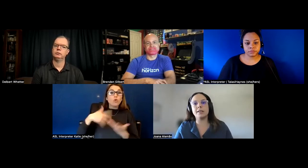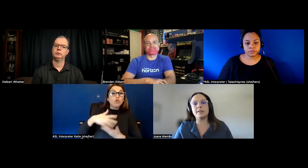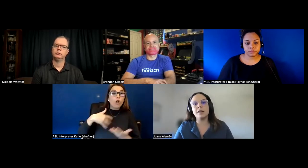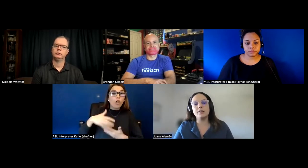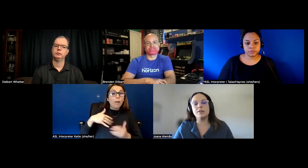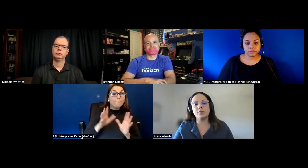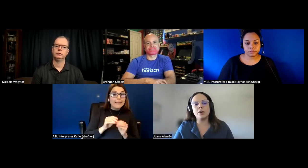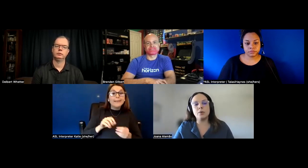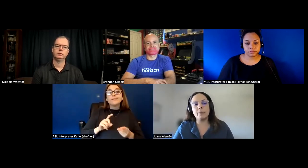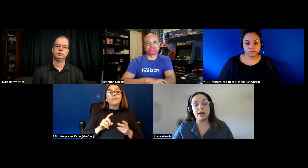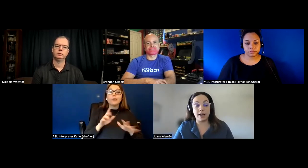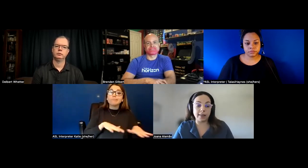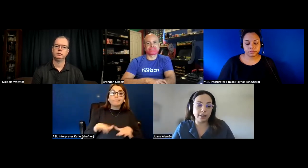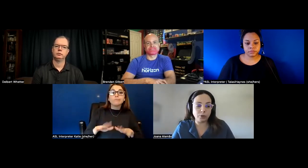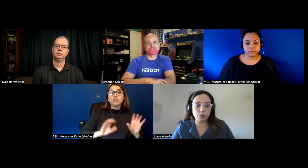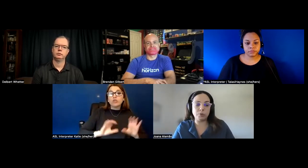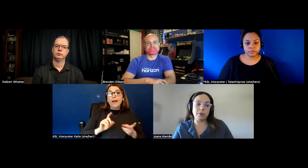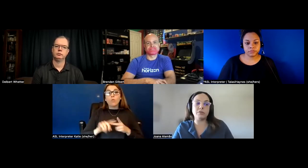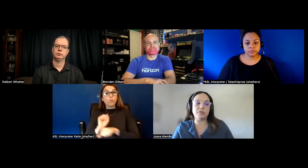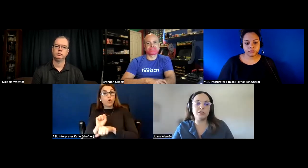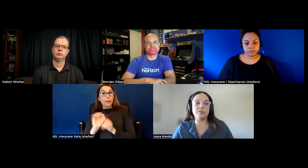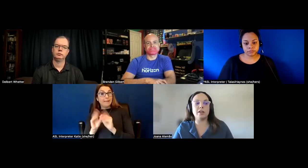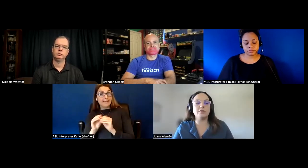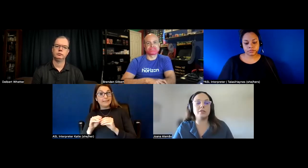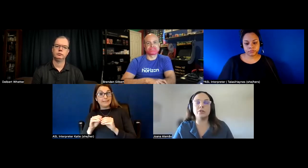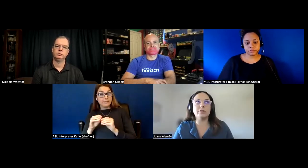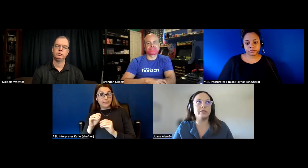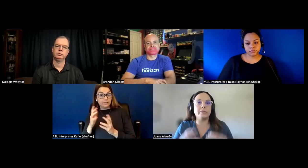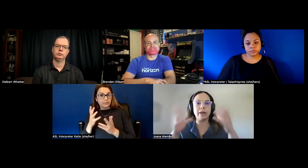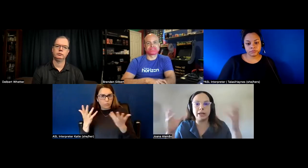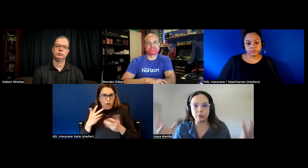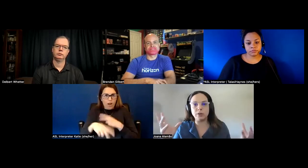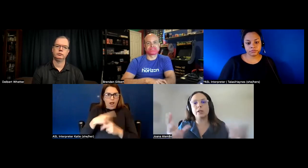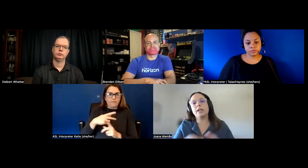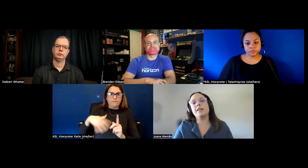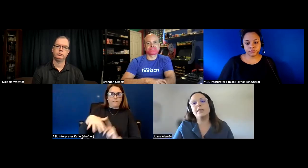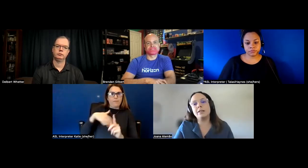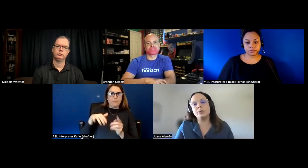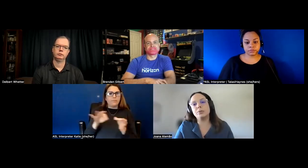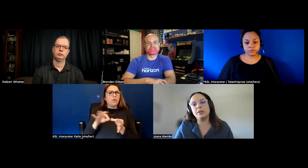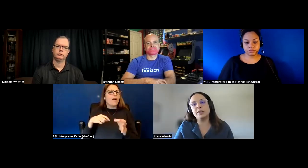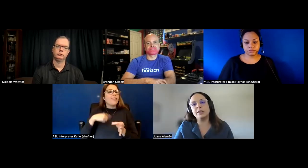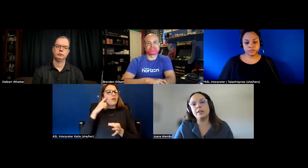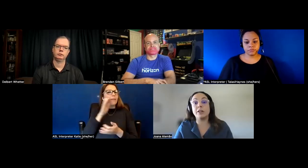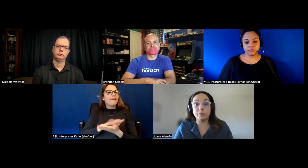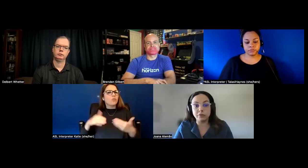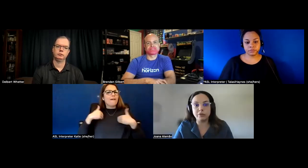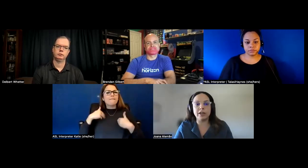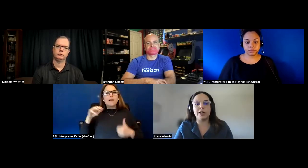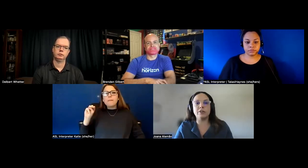so but i think it would be beneficial to have a sort of a manual that uh available for every